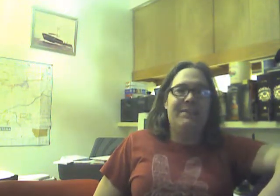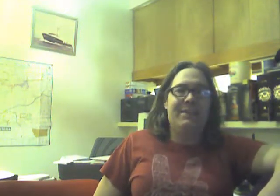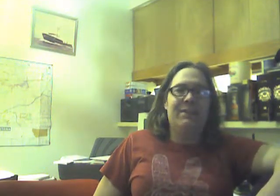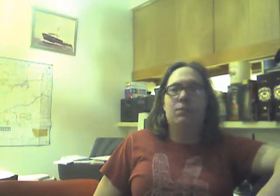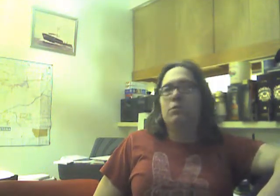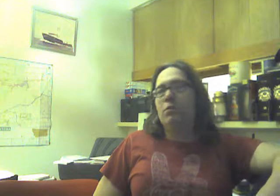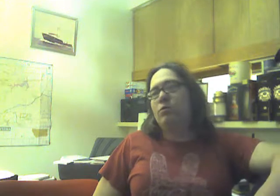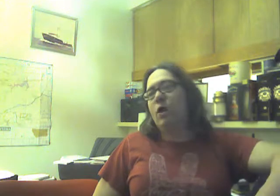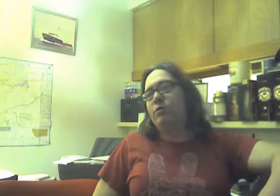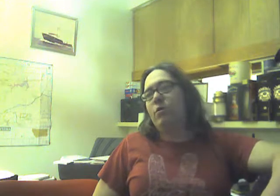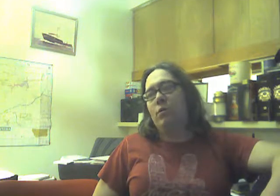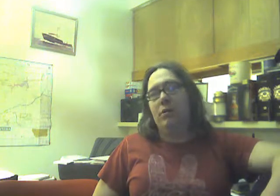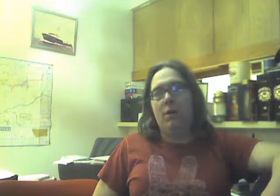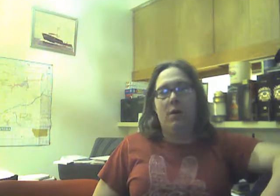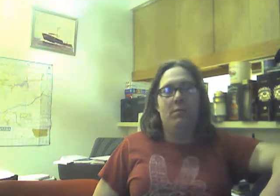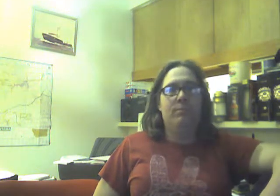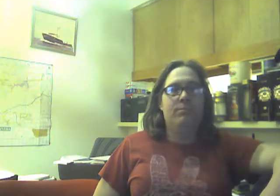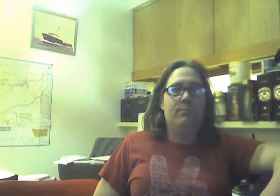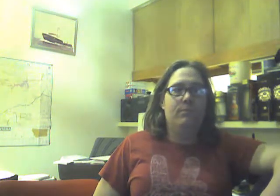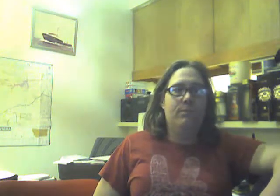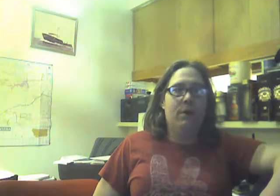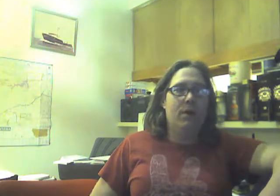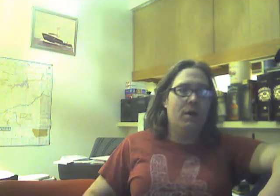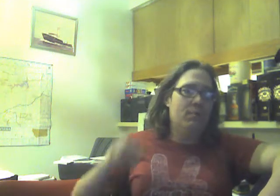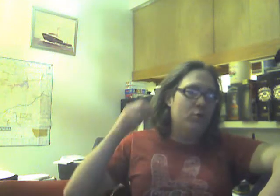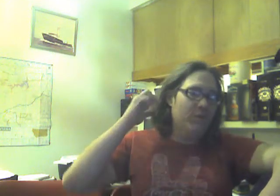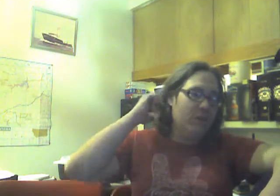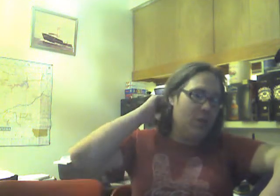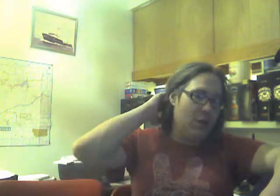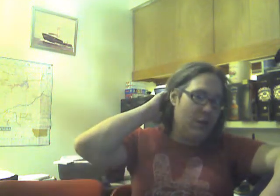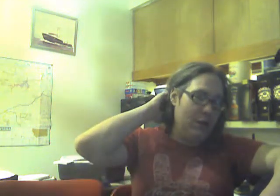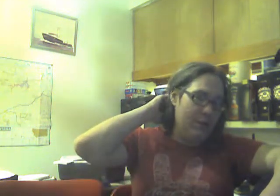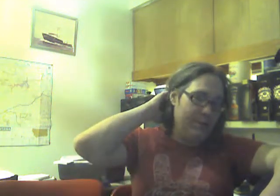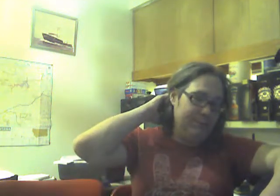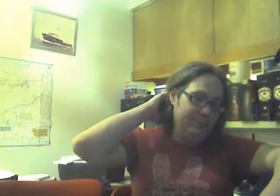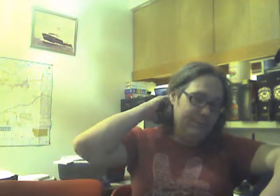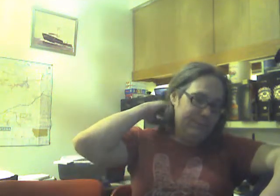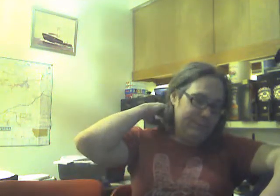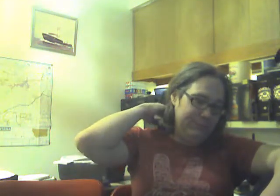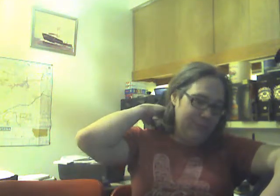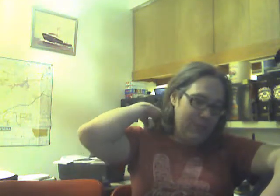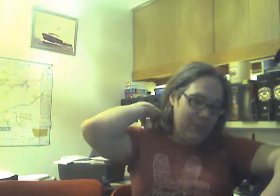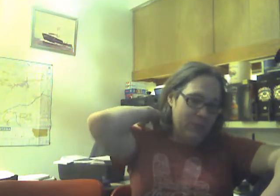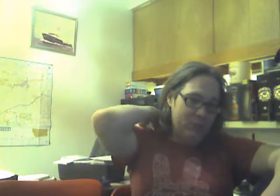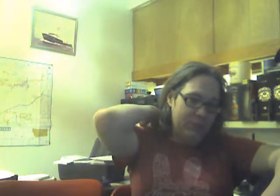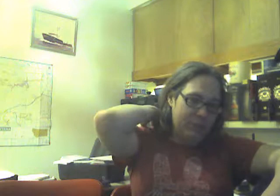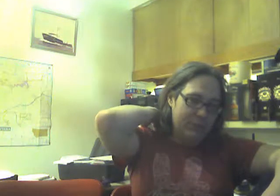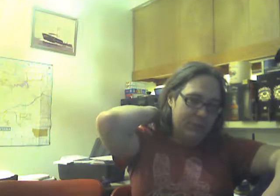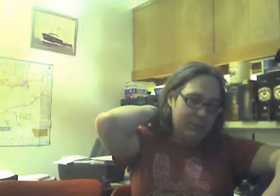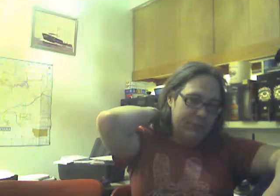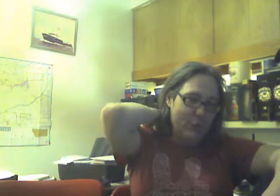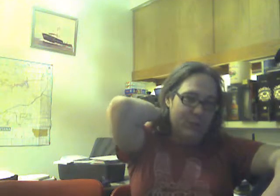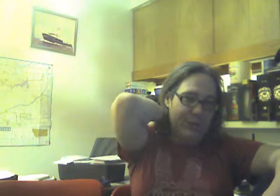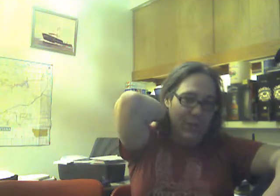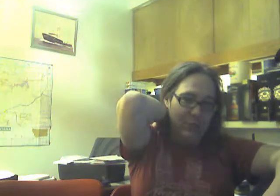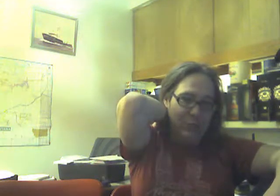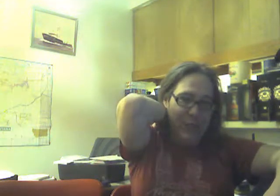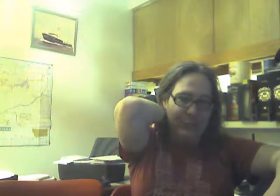she was also in the, um, the movie, uh, I think it was, Soap Dish. Soap Dish, yes.